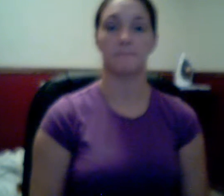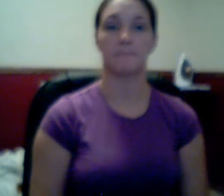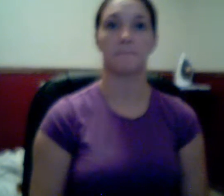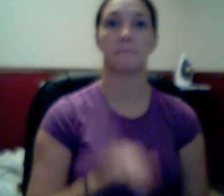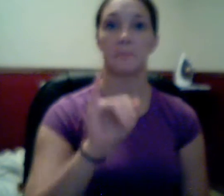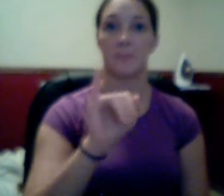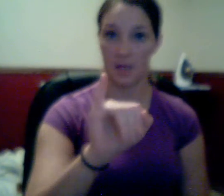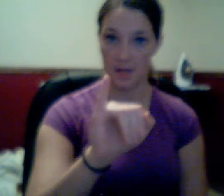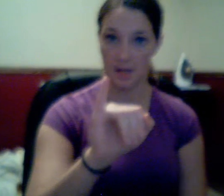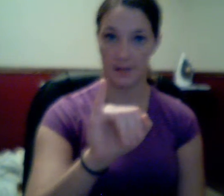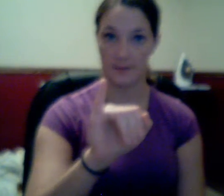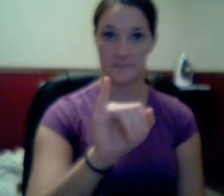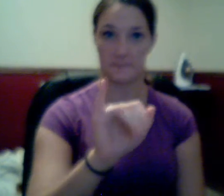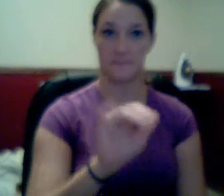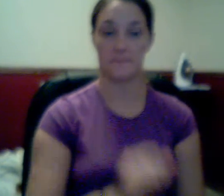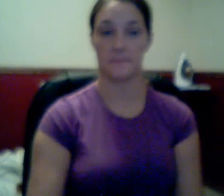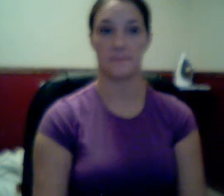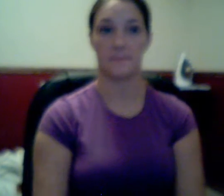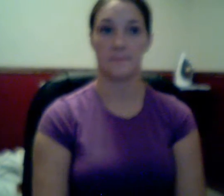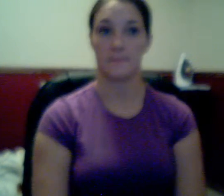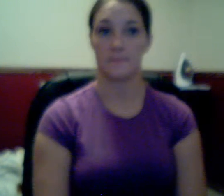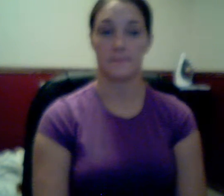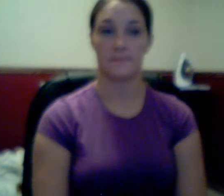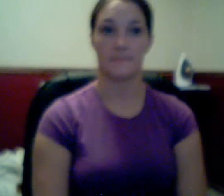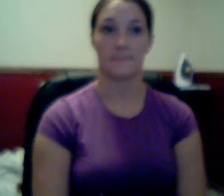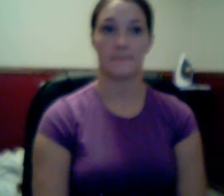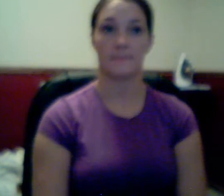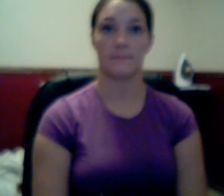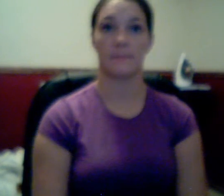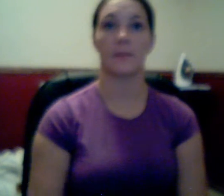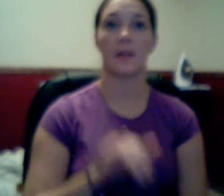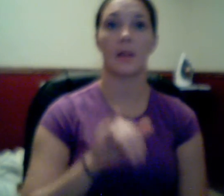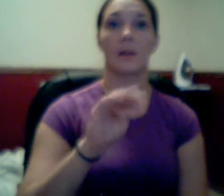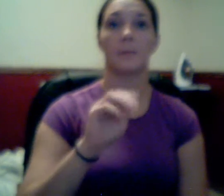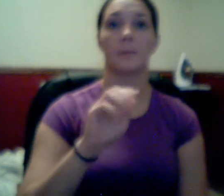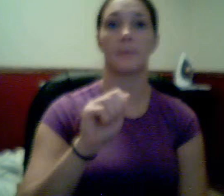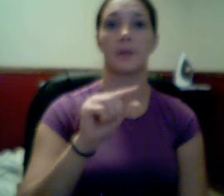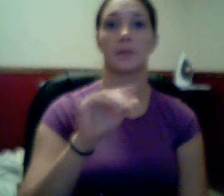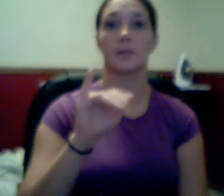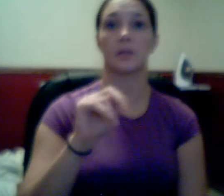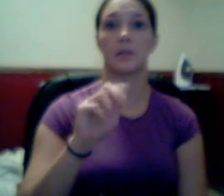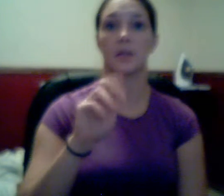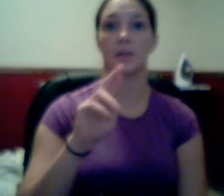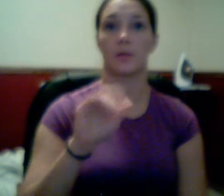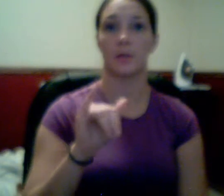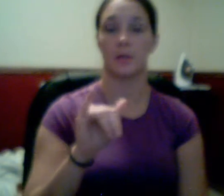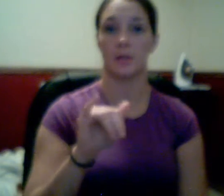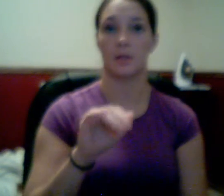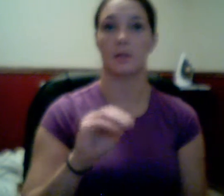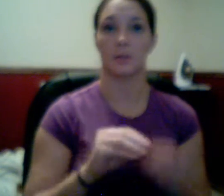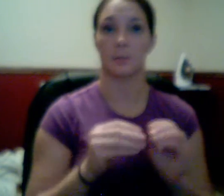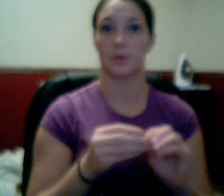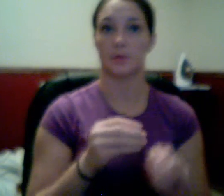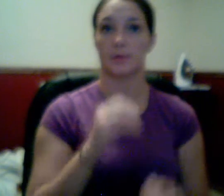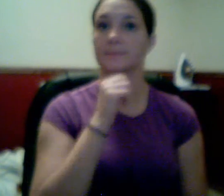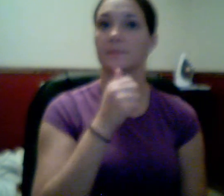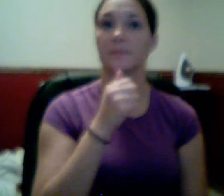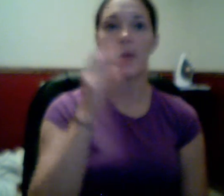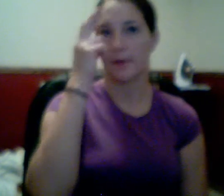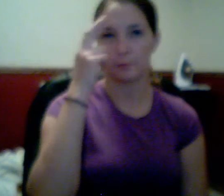Like this. But imaginary numbers are numbers that are not real. But